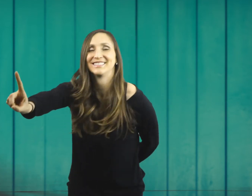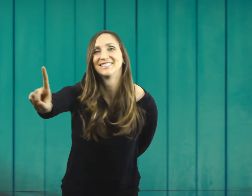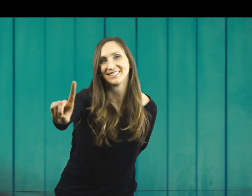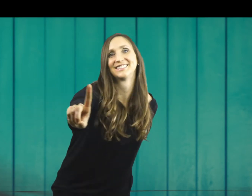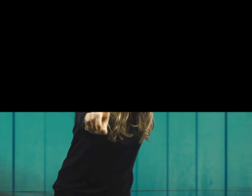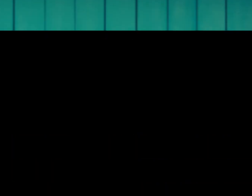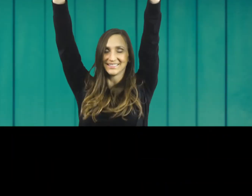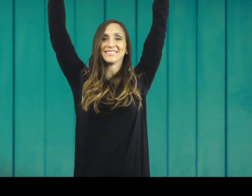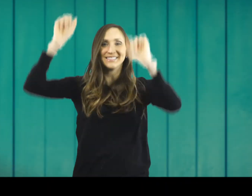One,